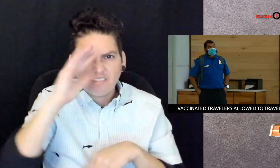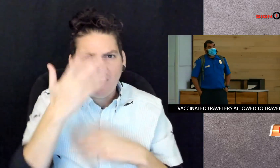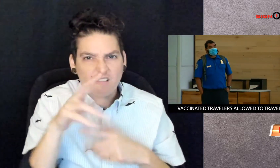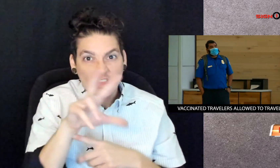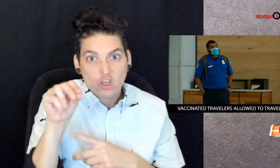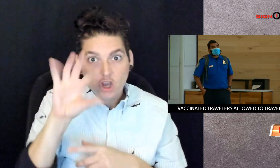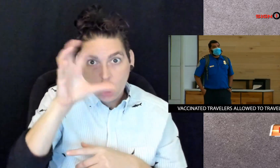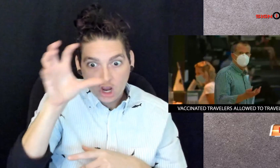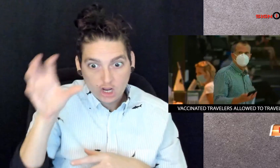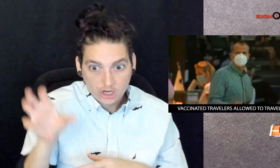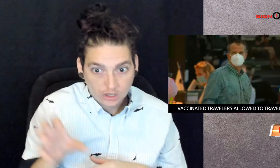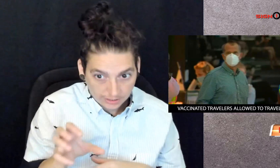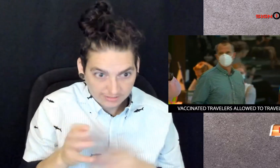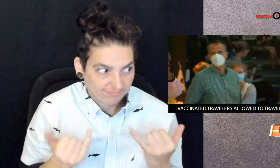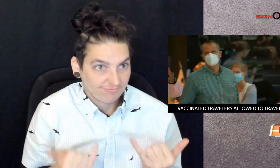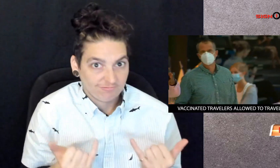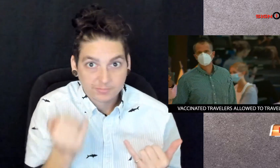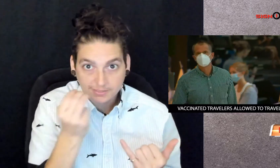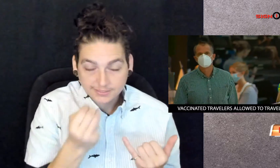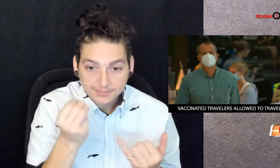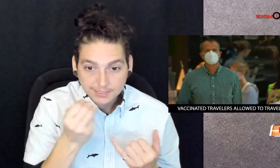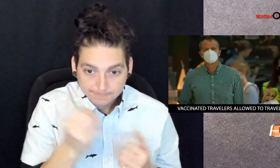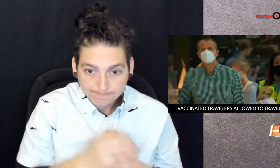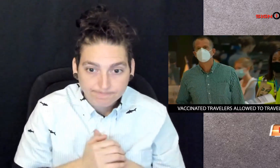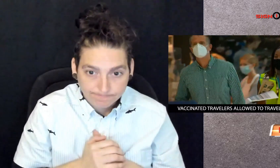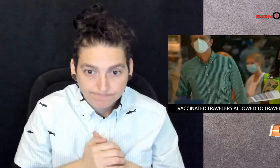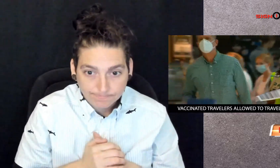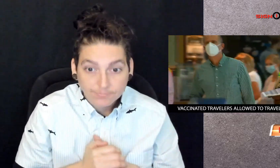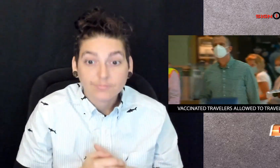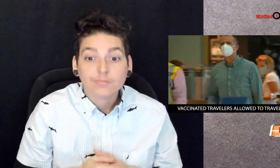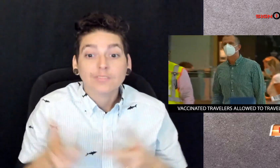from more than 30 countries as of today, Monday.